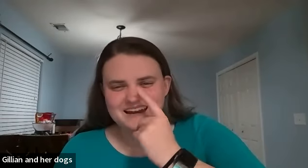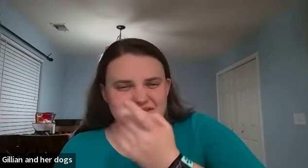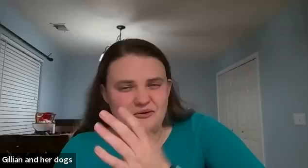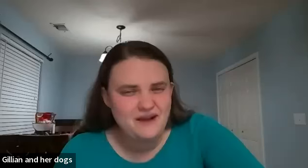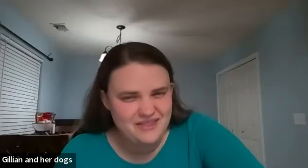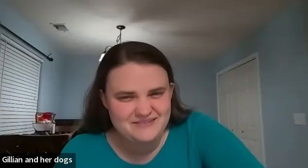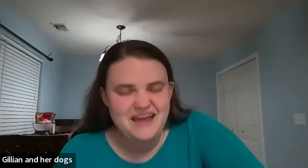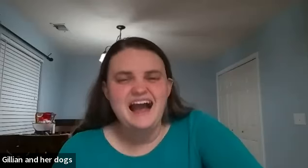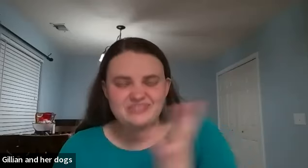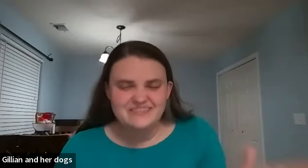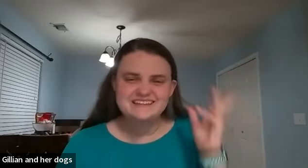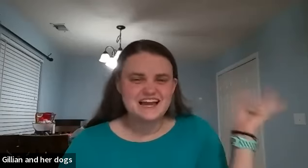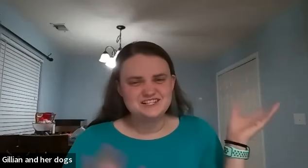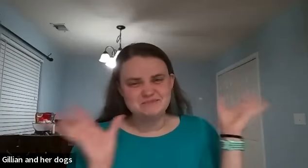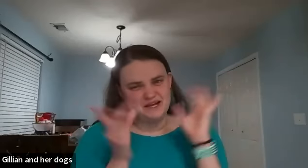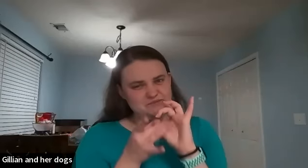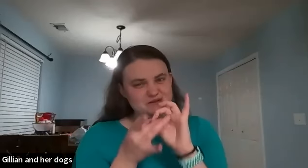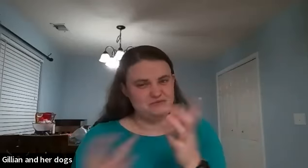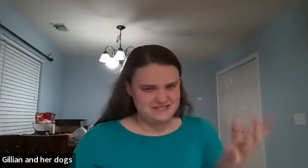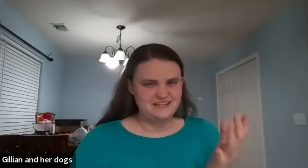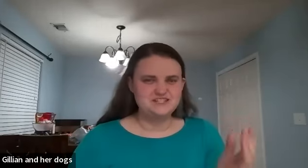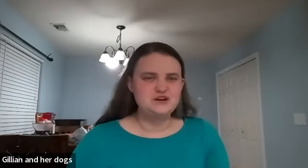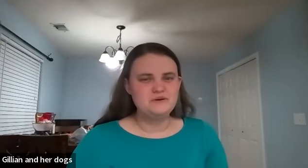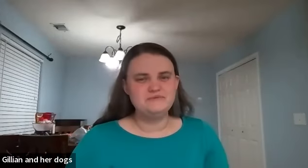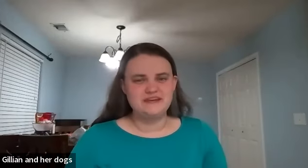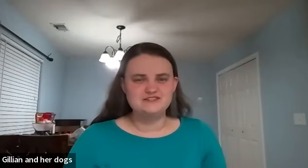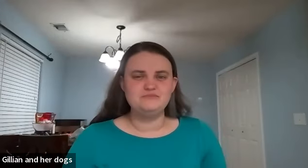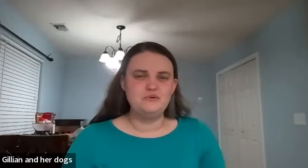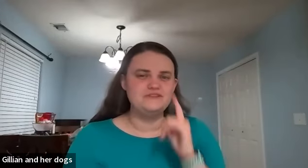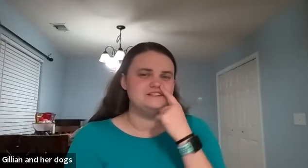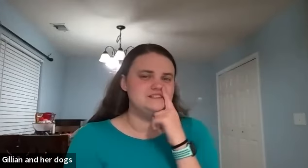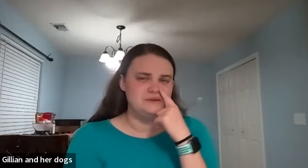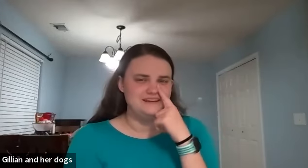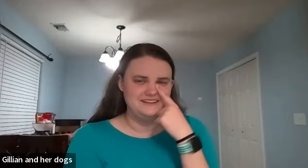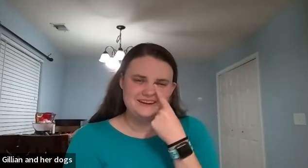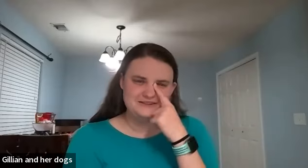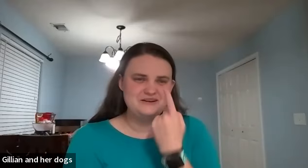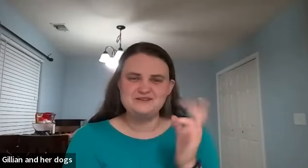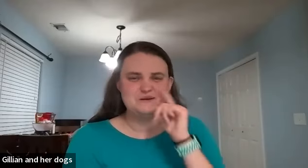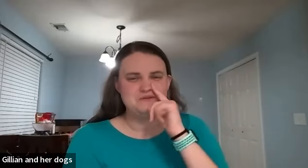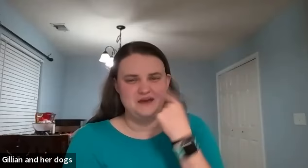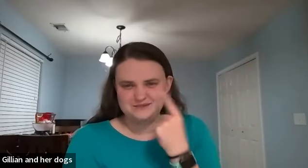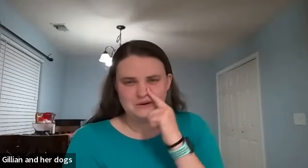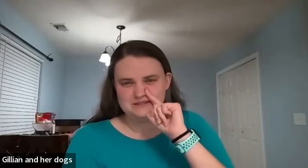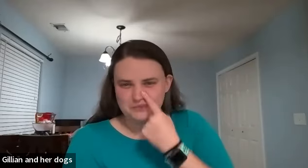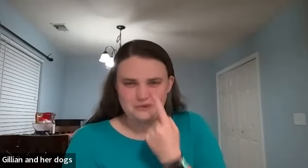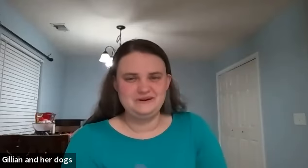and i don't i think that's actually might could be reason like because you know when kids are bored they just start picking you know their nose maybe that's why it's bored